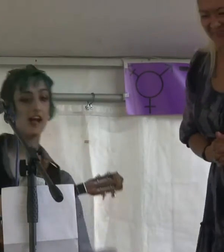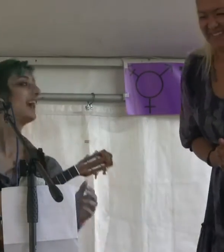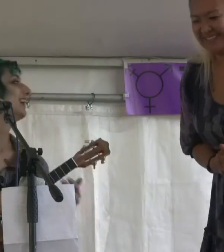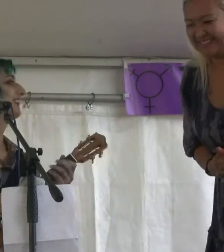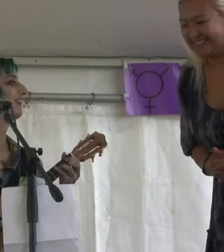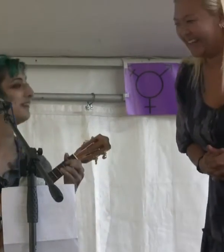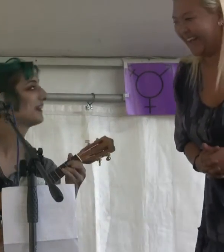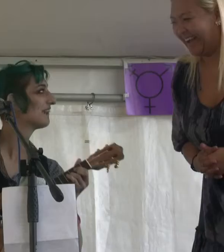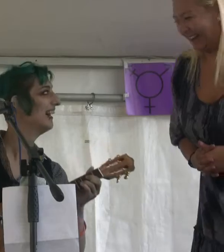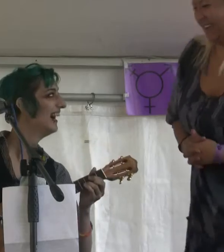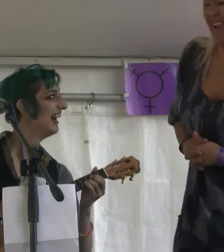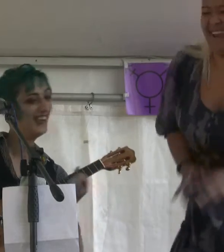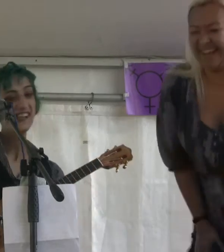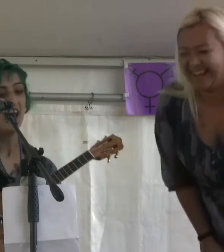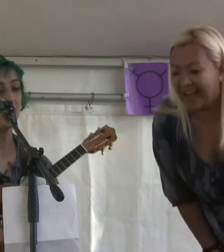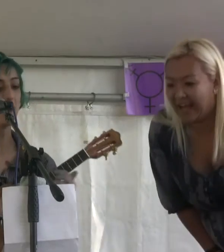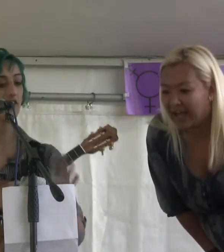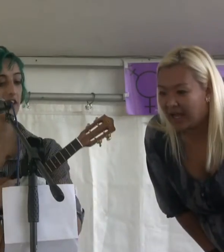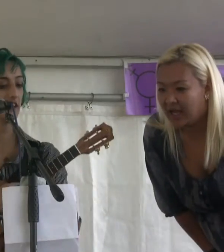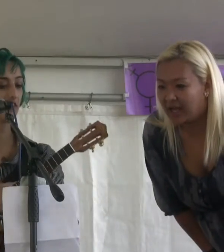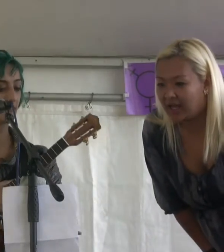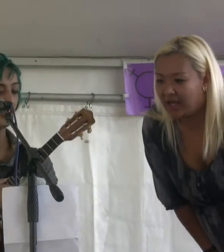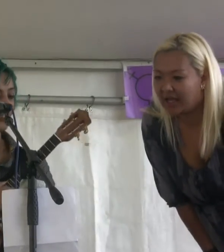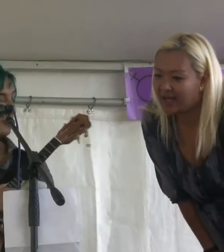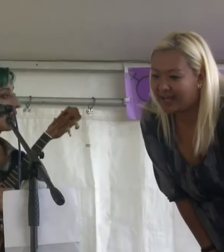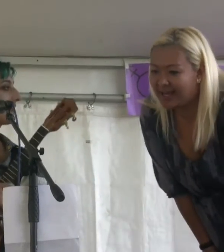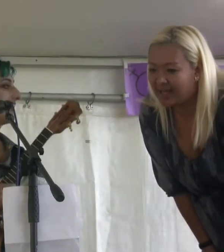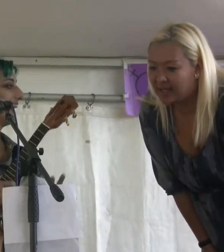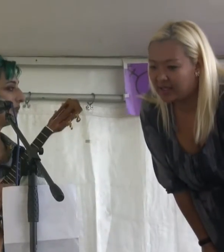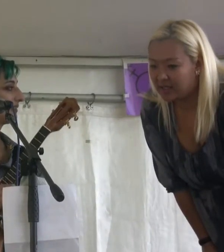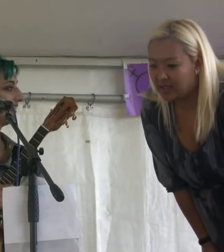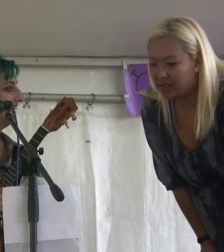I've got the lyrics that I don't know if it's going to come to you.